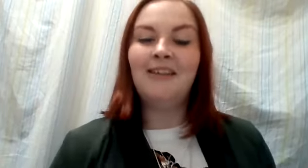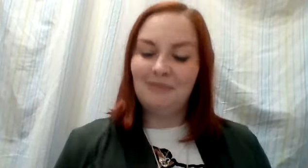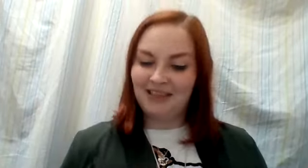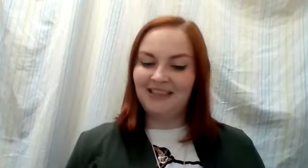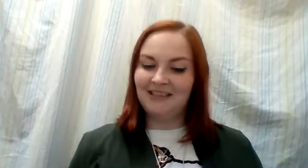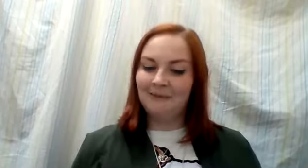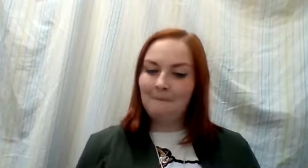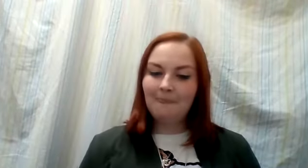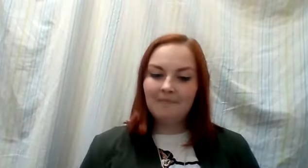me?